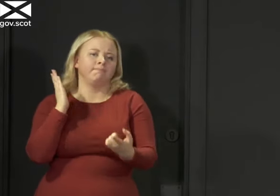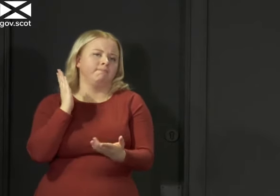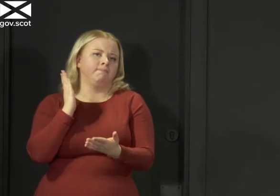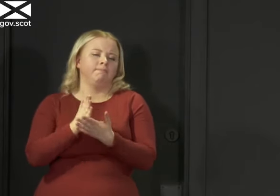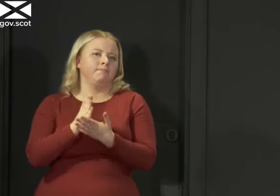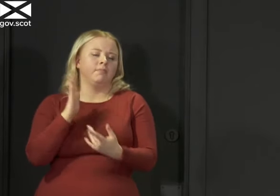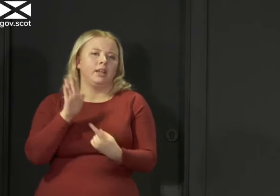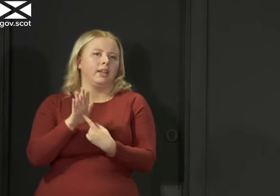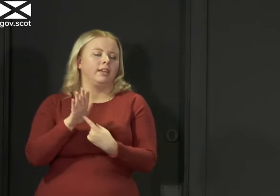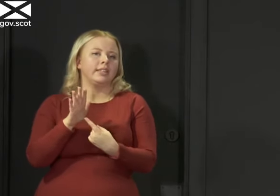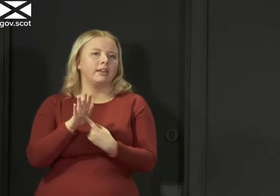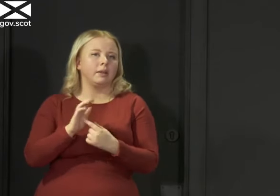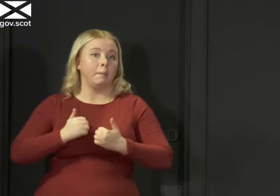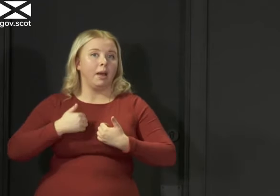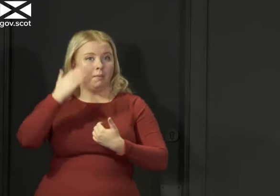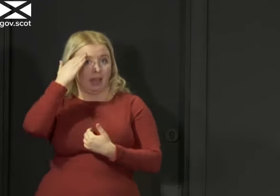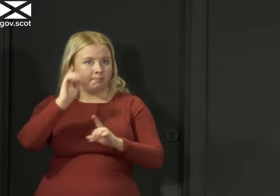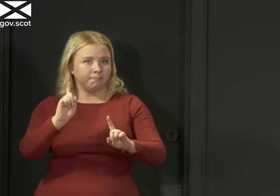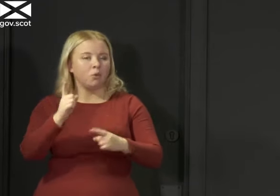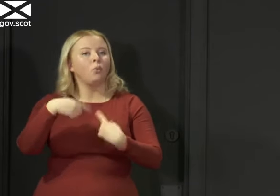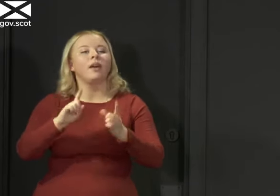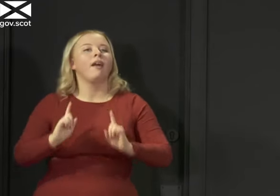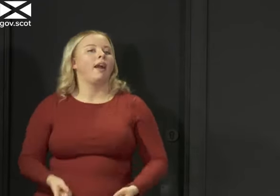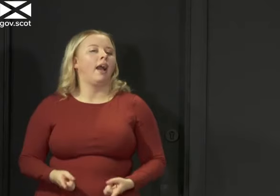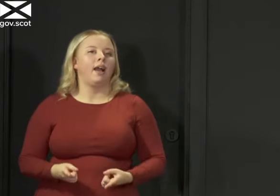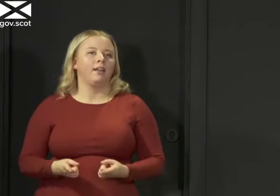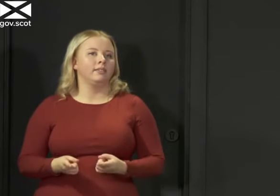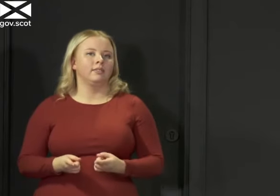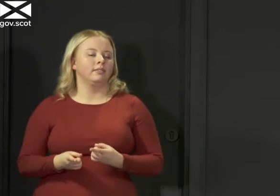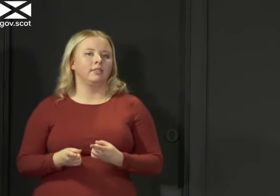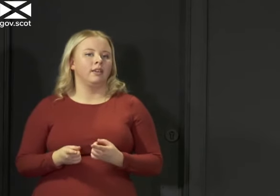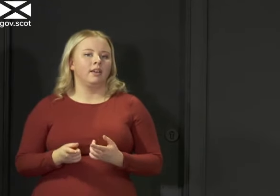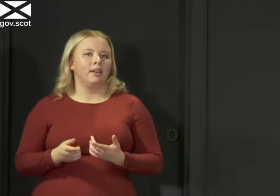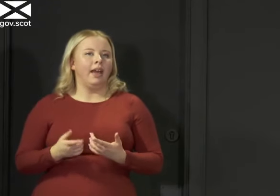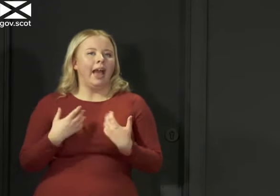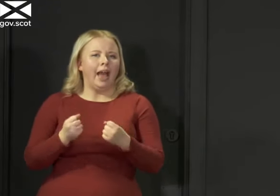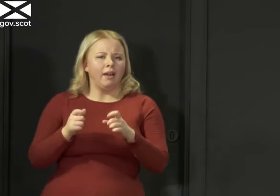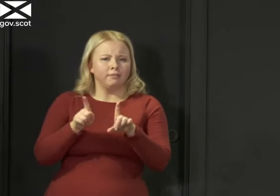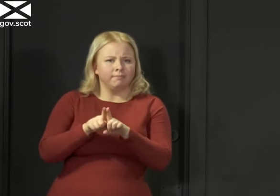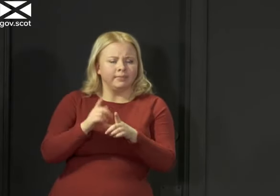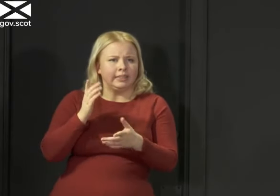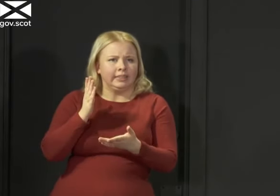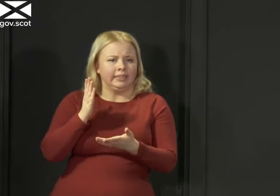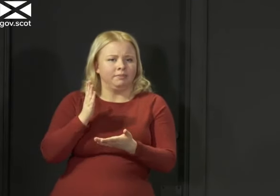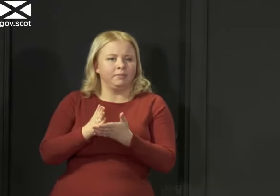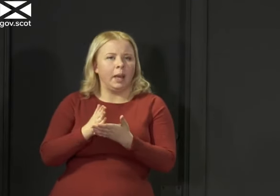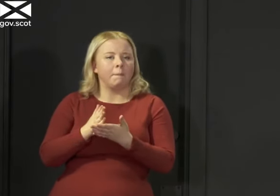certain in my mind is that we cannot, we must not have the kind of austerity approach